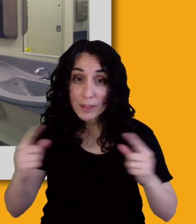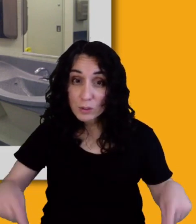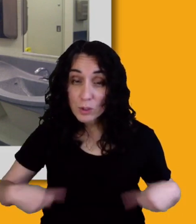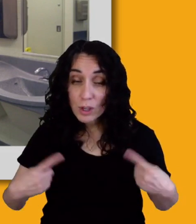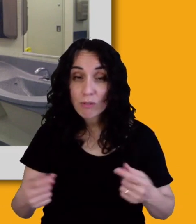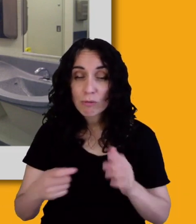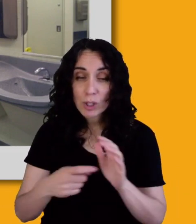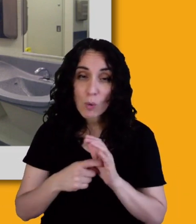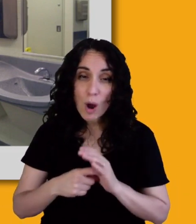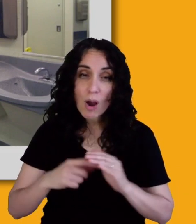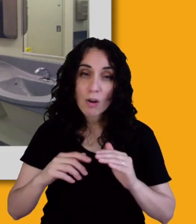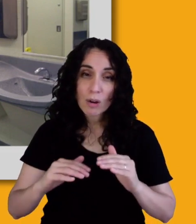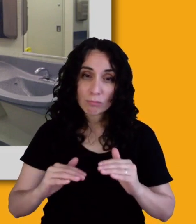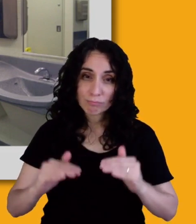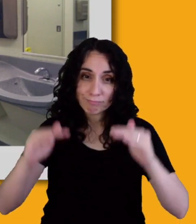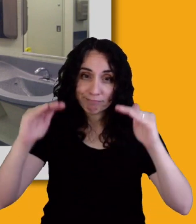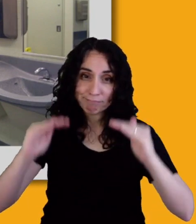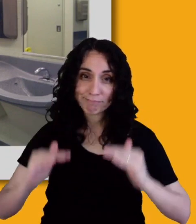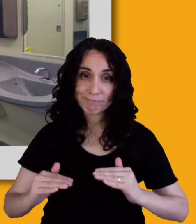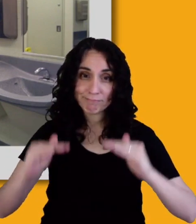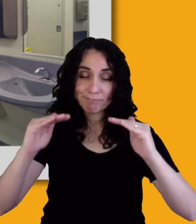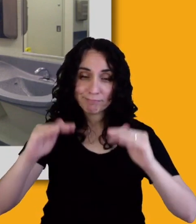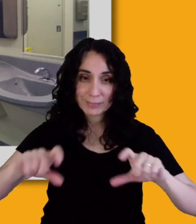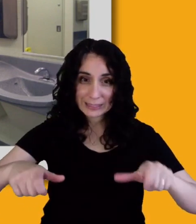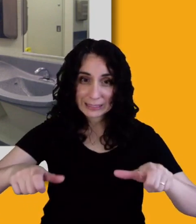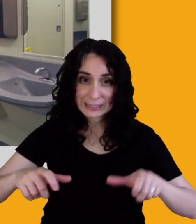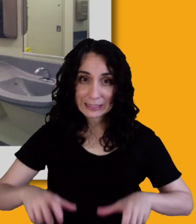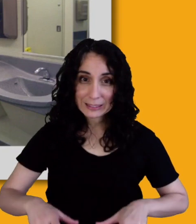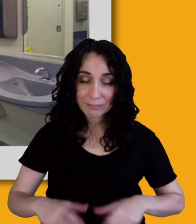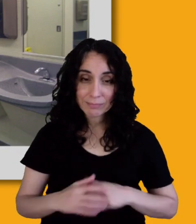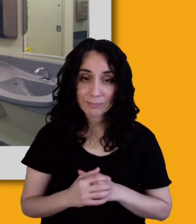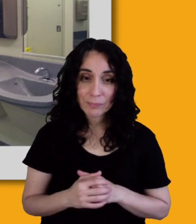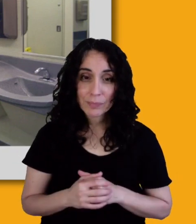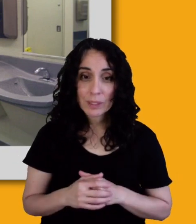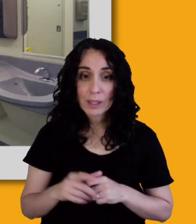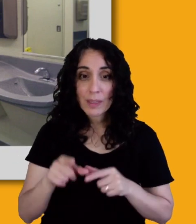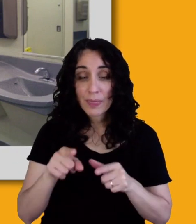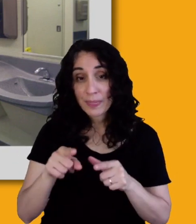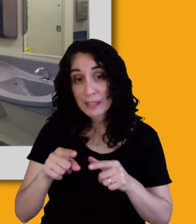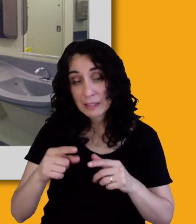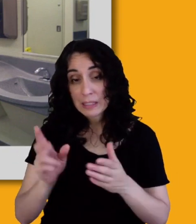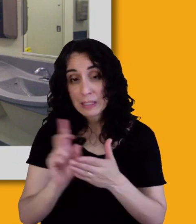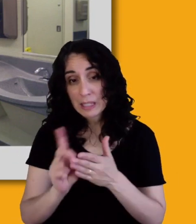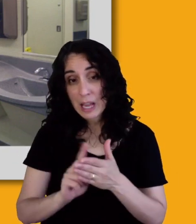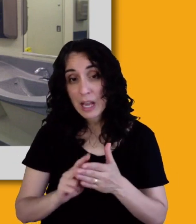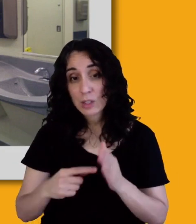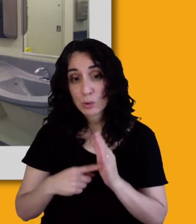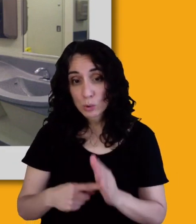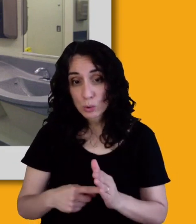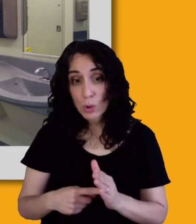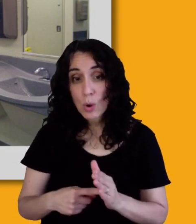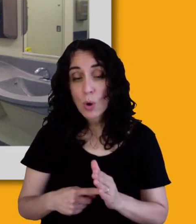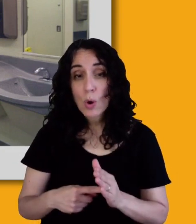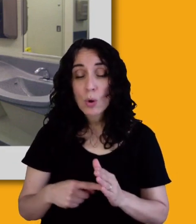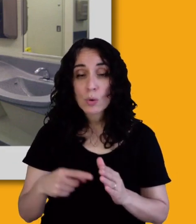clear space underneath. And this is a way of doing it in a way that I would, I, it, you know, I could use a little refinement, but it